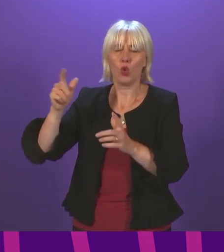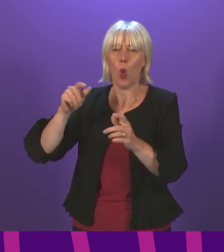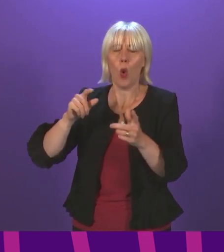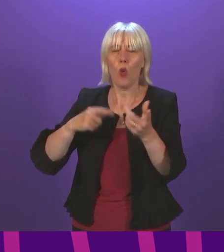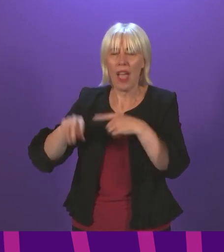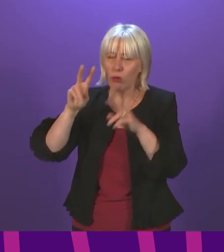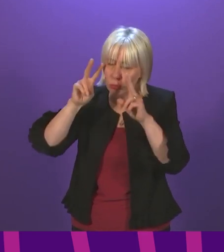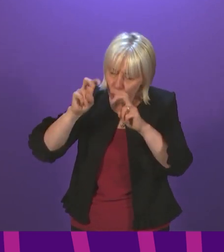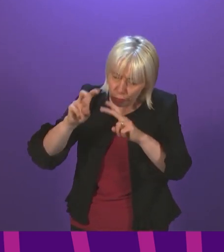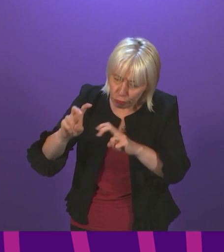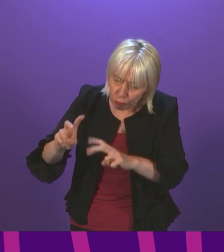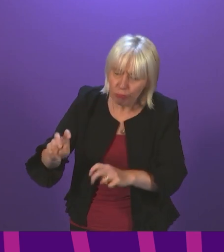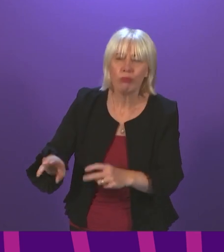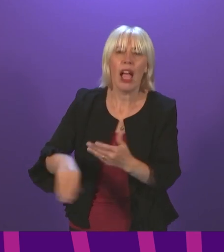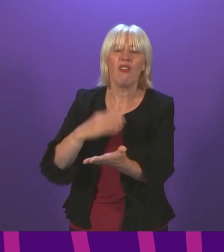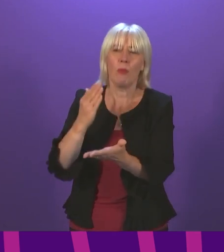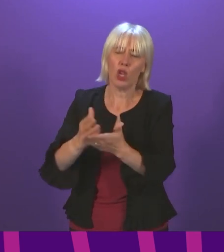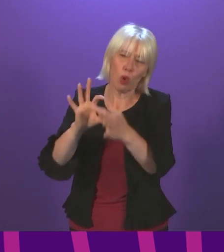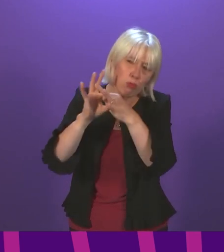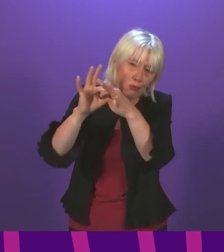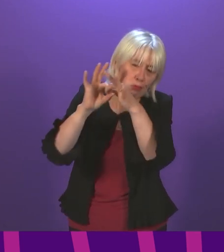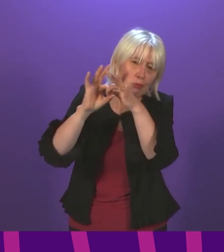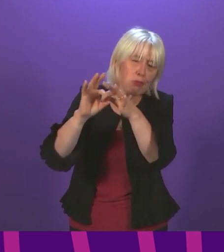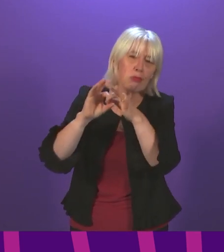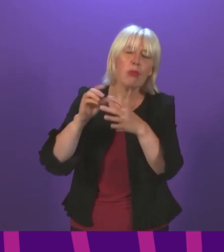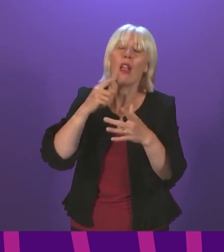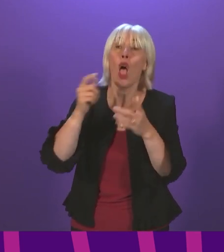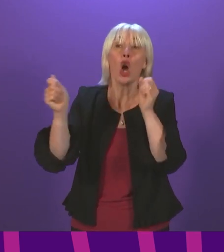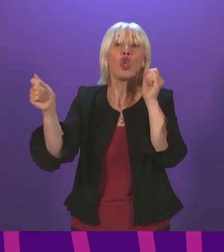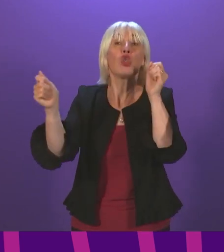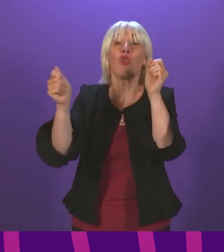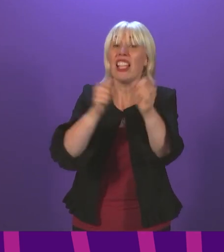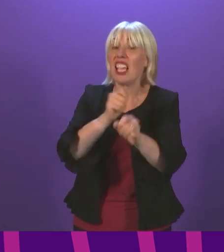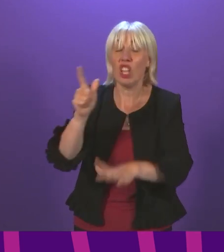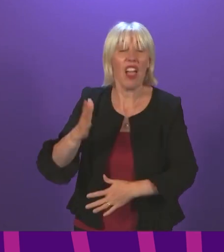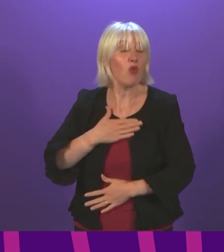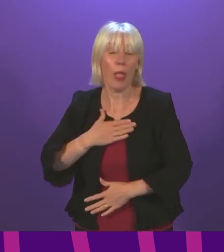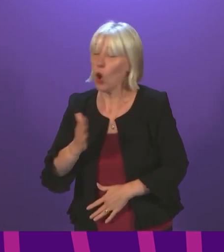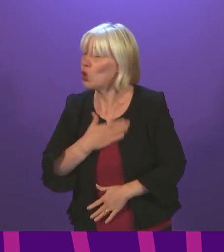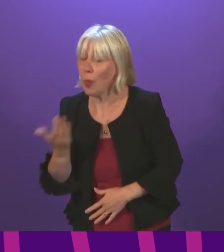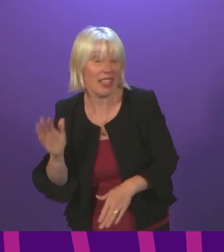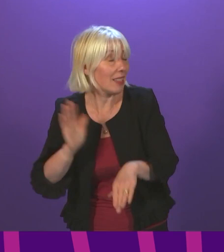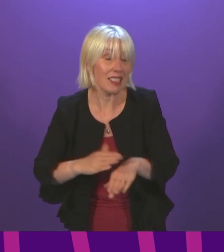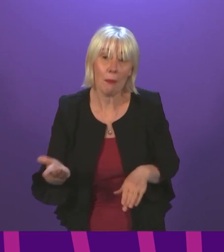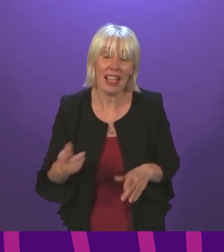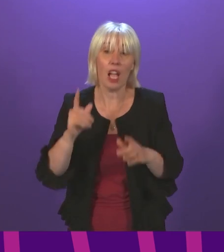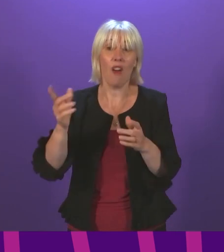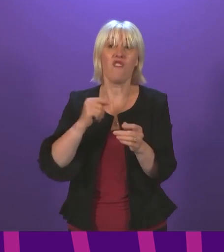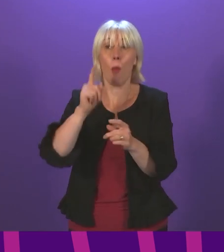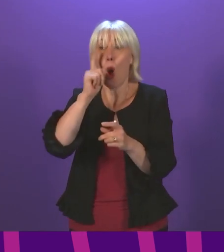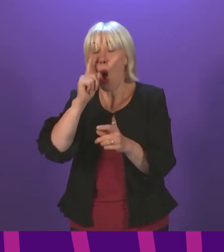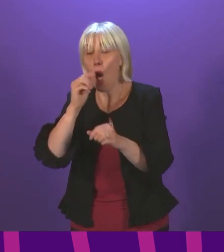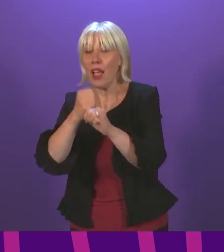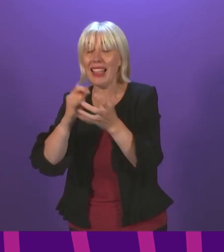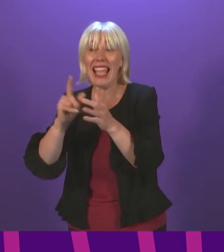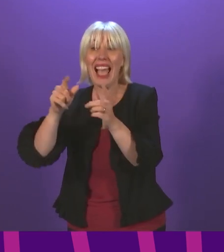So, we need to engage properly with these things. We are in a transition, whether we like it or not, from fossil fuels to renewable and low-carbon sources